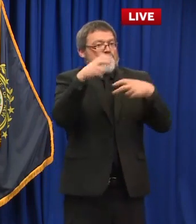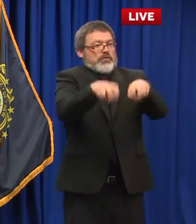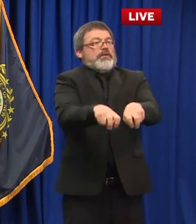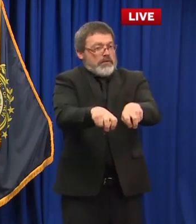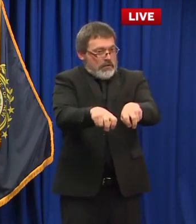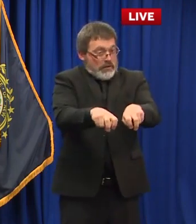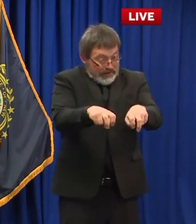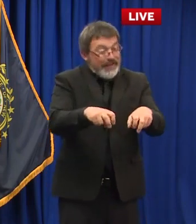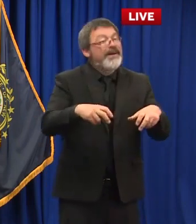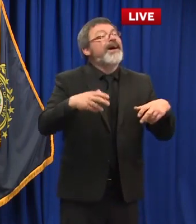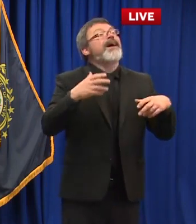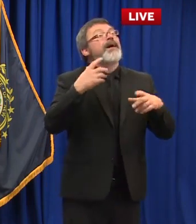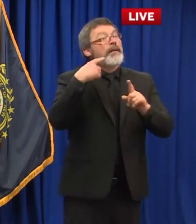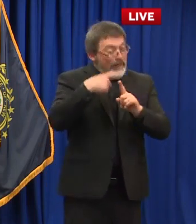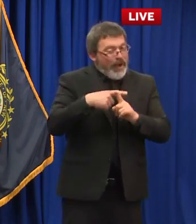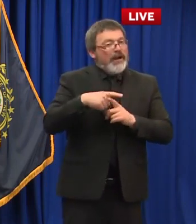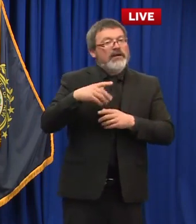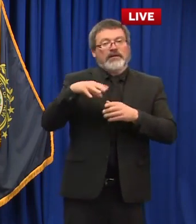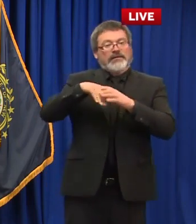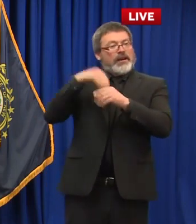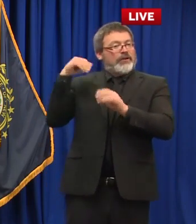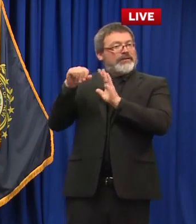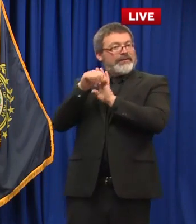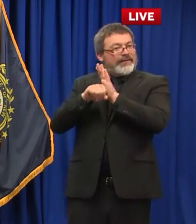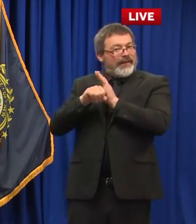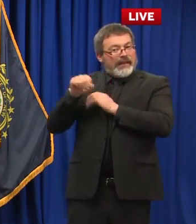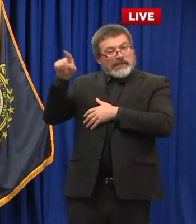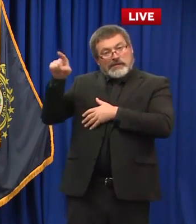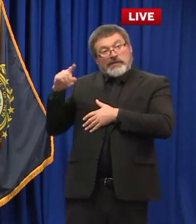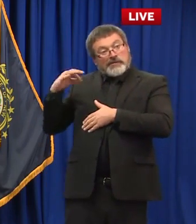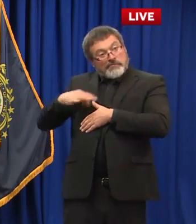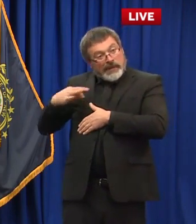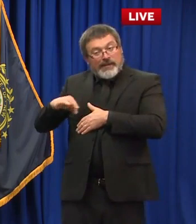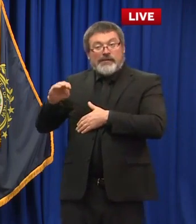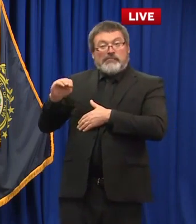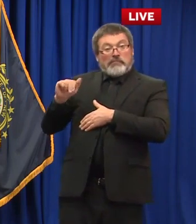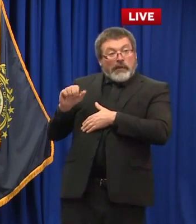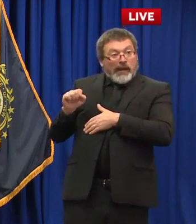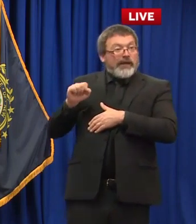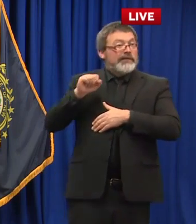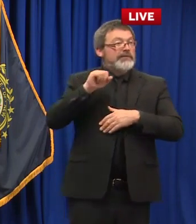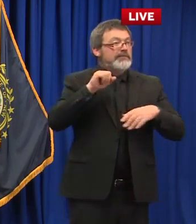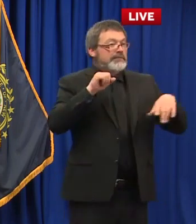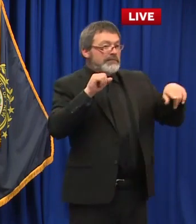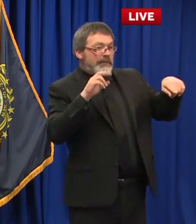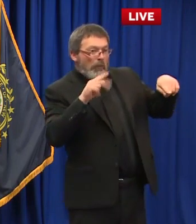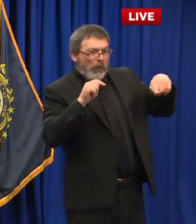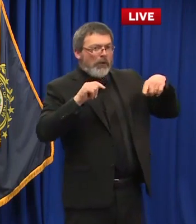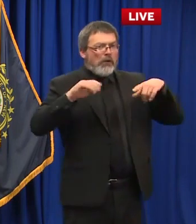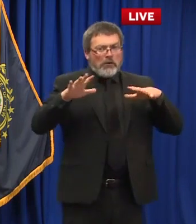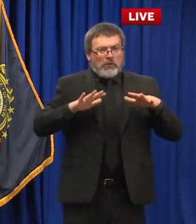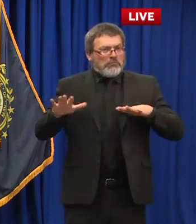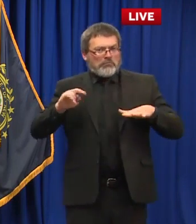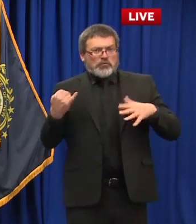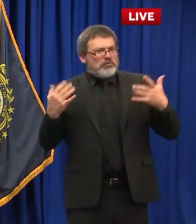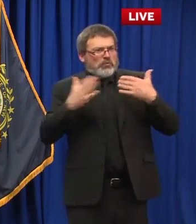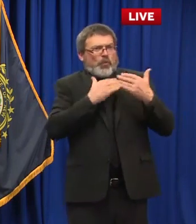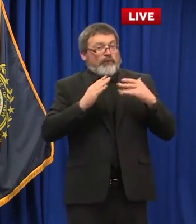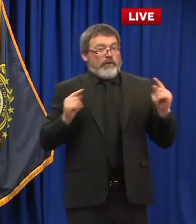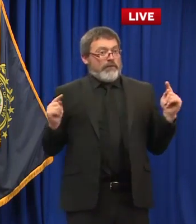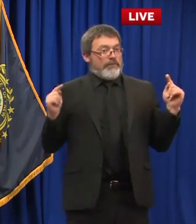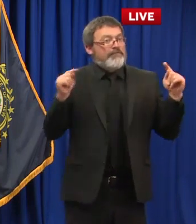of a concern of a large amount of folks coming over the border to use our courses because they can use the golf courses in their own backyard. And that's